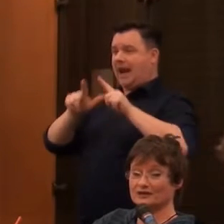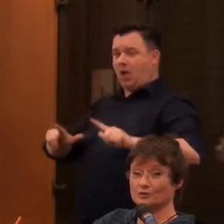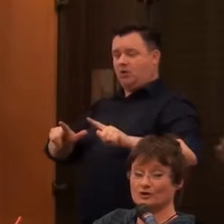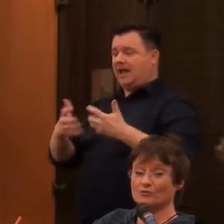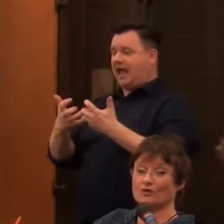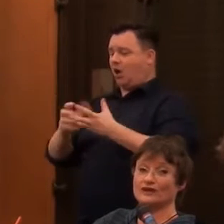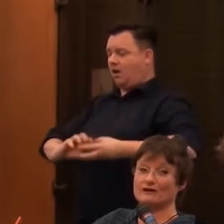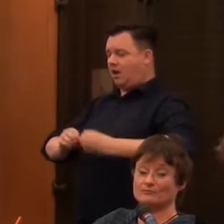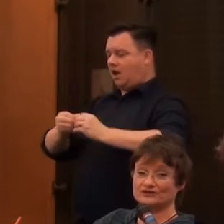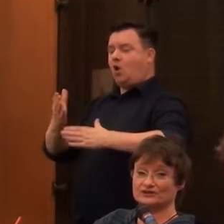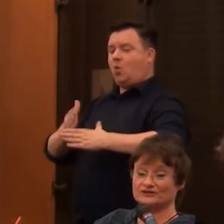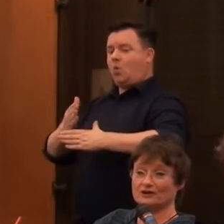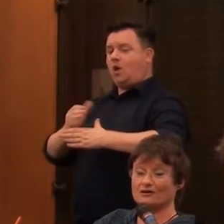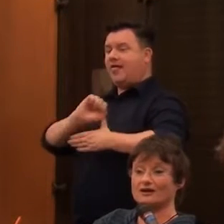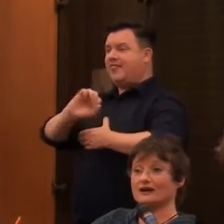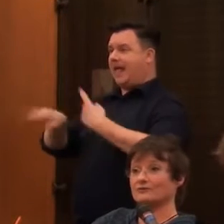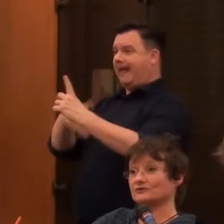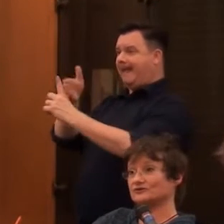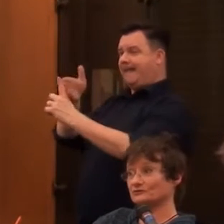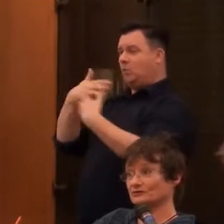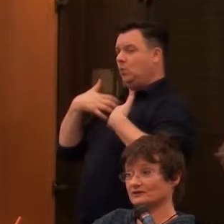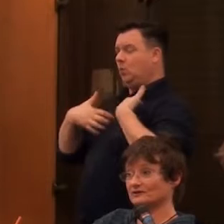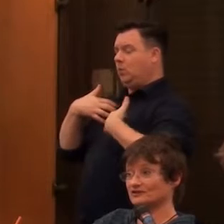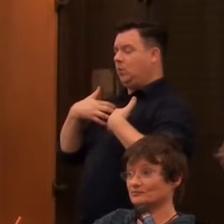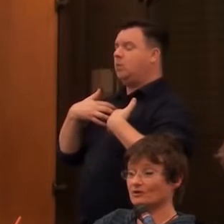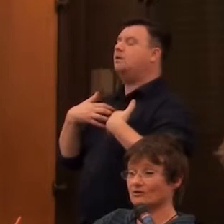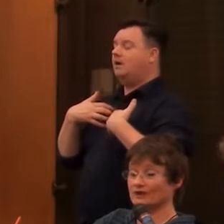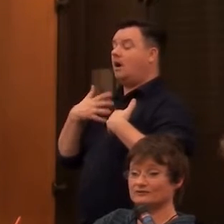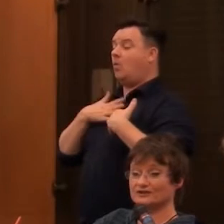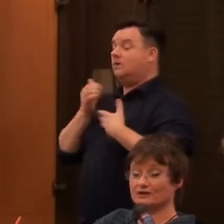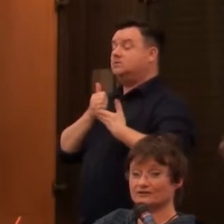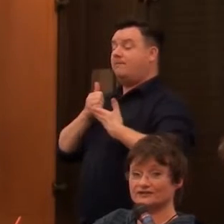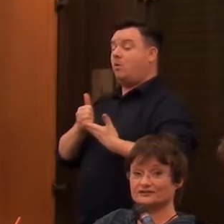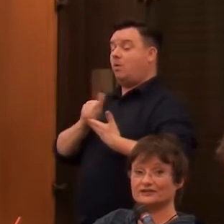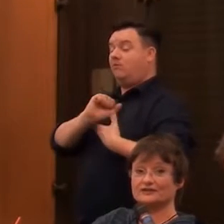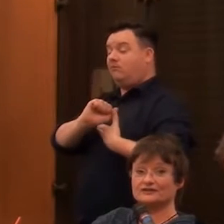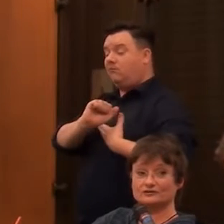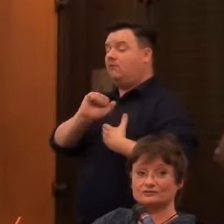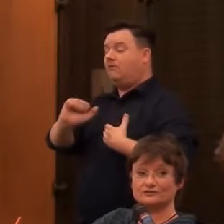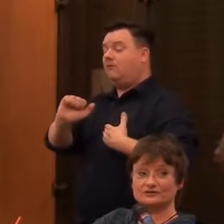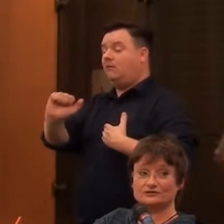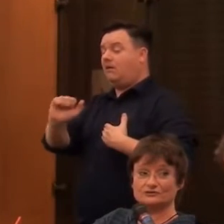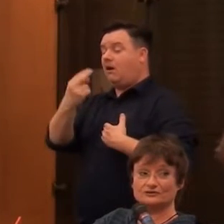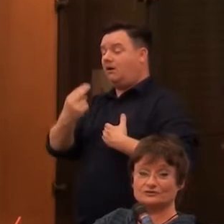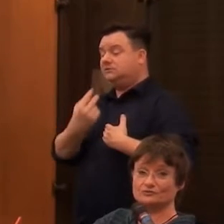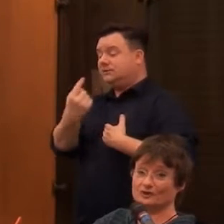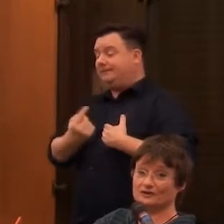how they make work, what their options are. I want to support those artists to